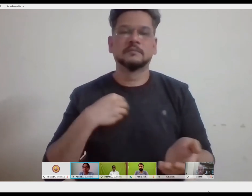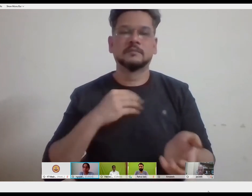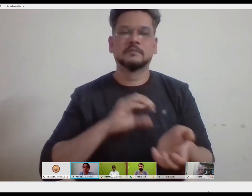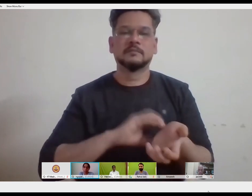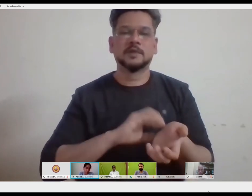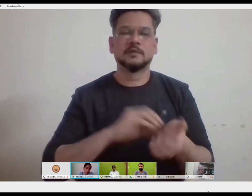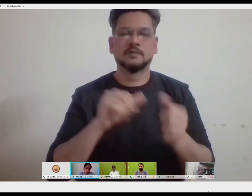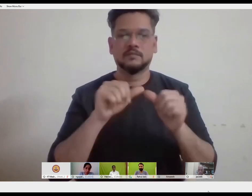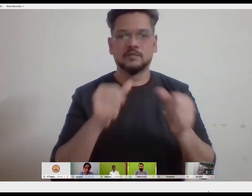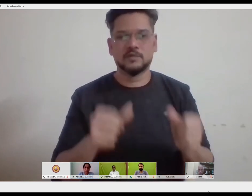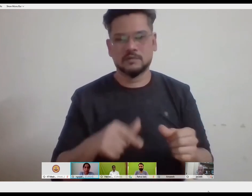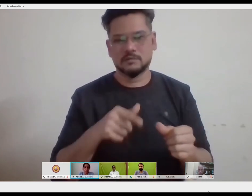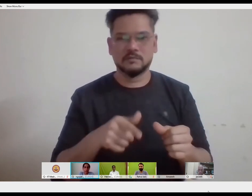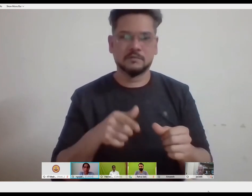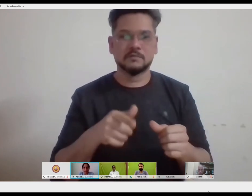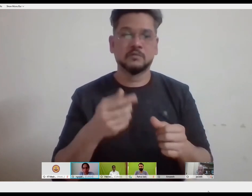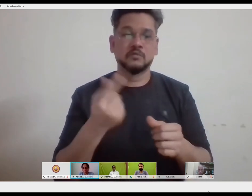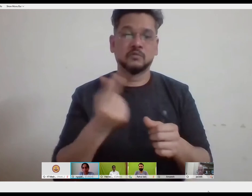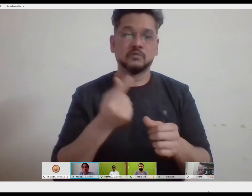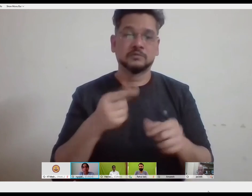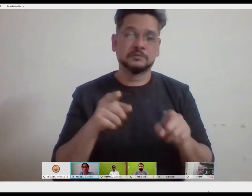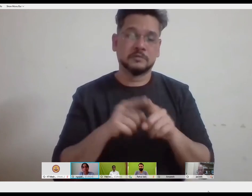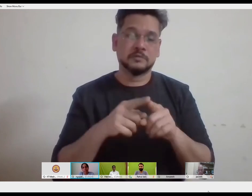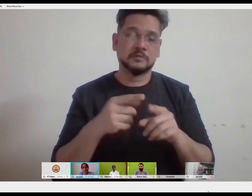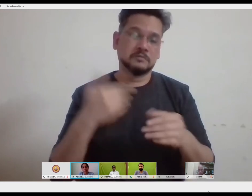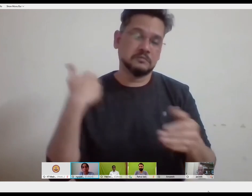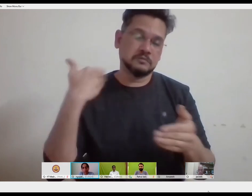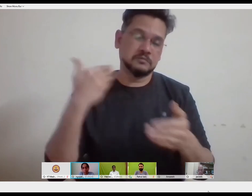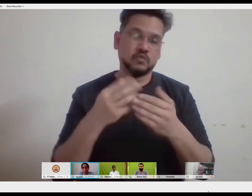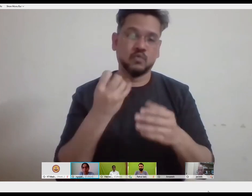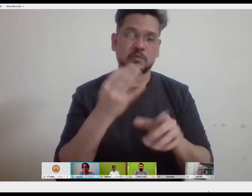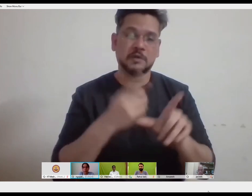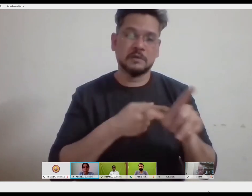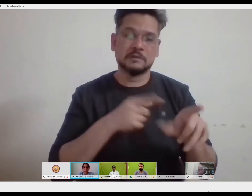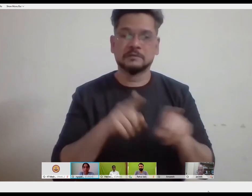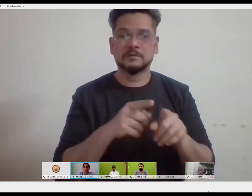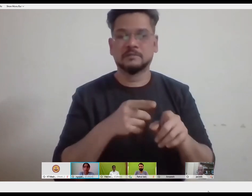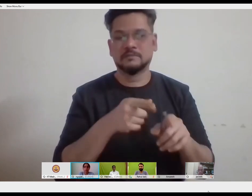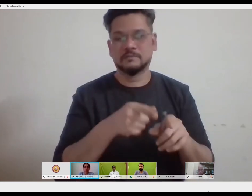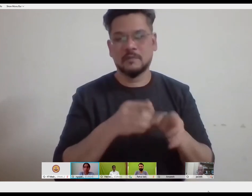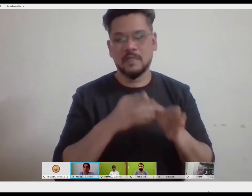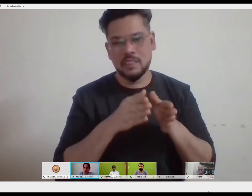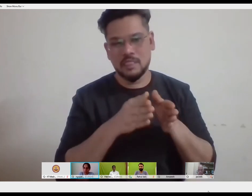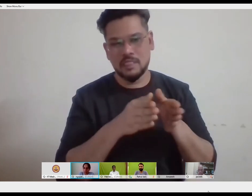many years ago. And later on, this slowly moved towards the social model,